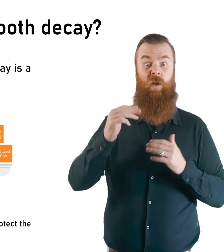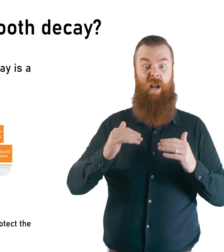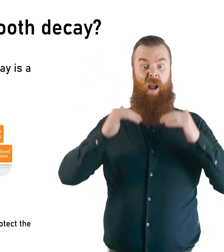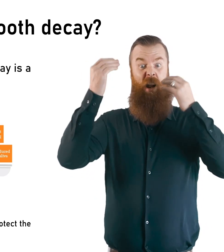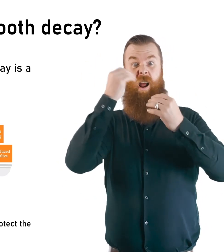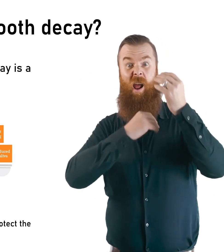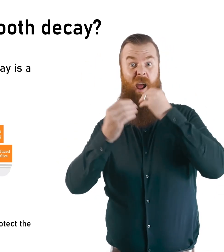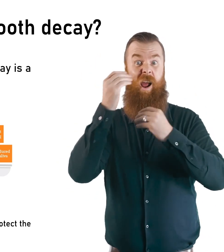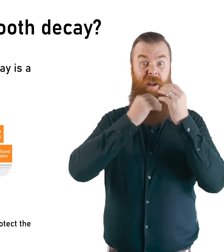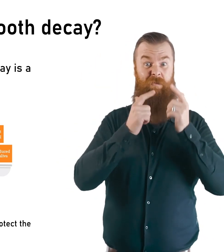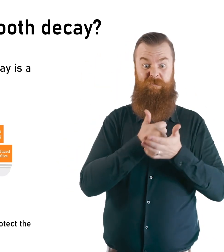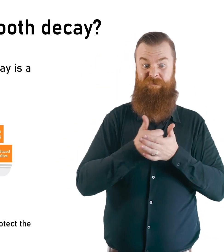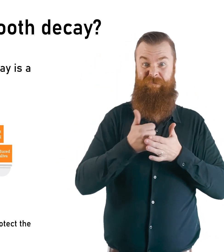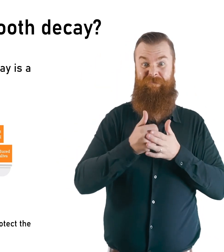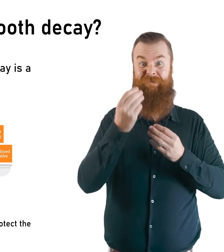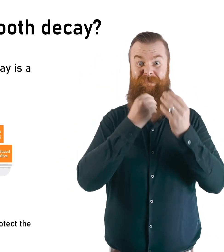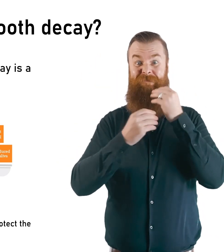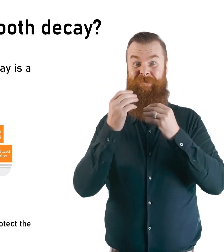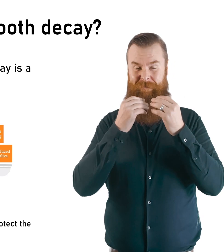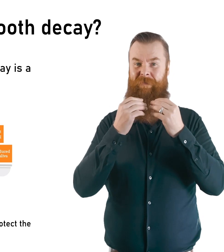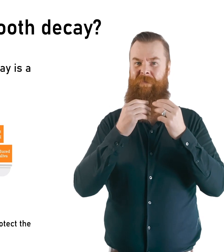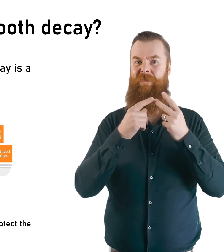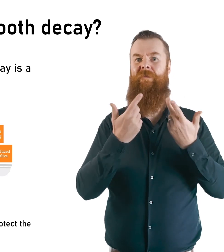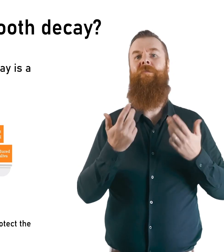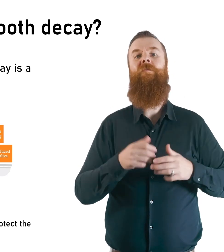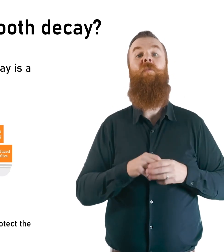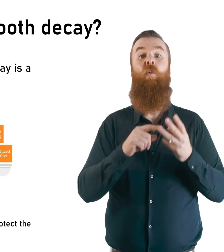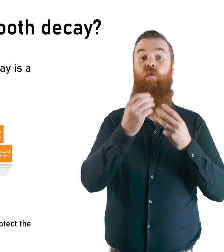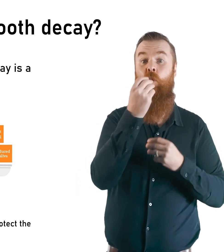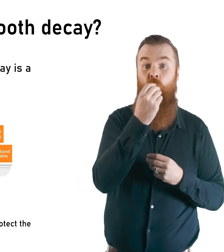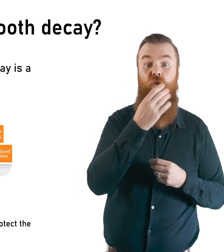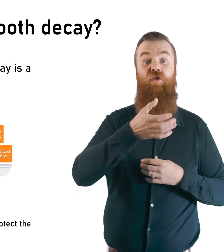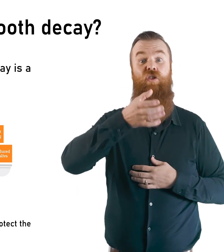snacking, a high sugar diet and poor oral hygiene.